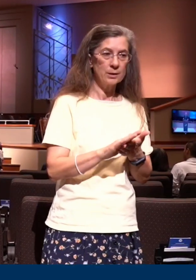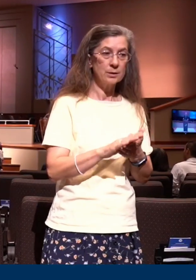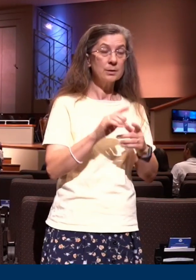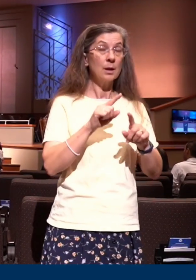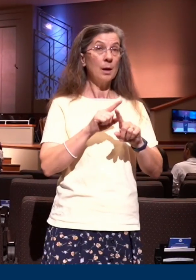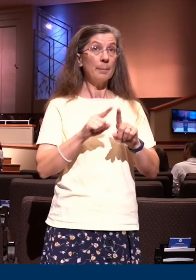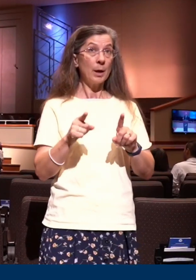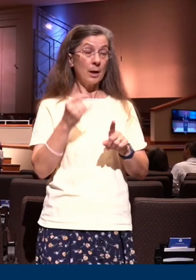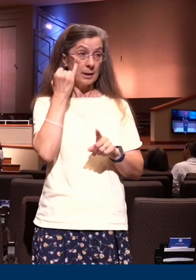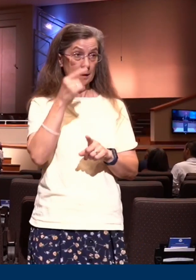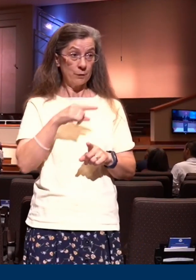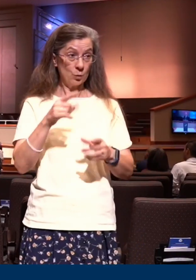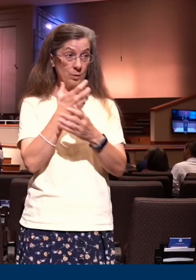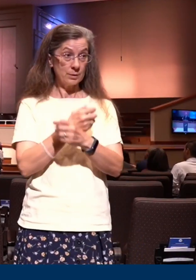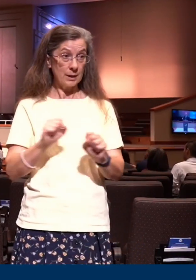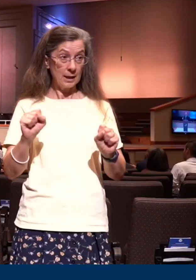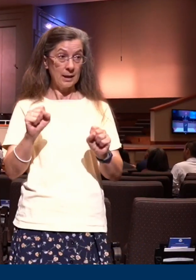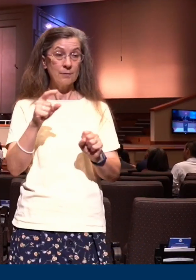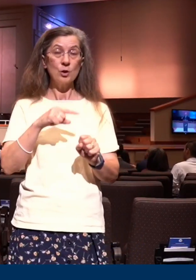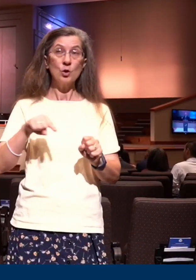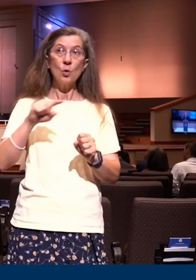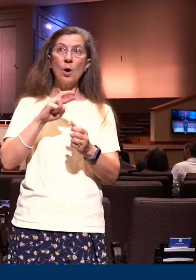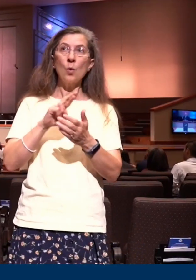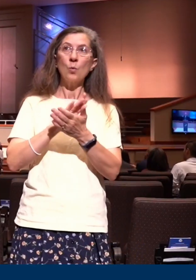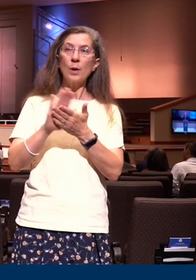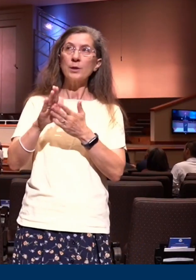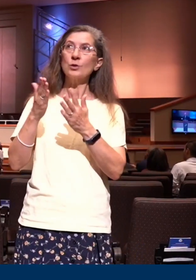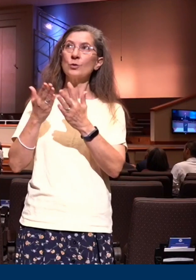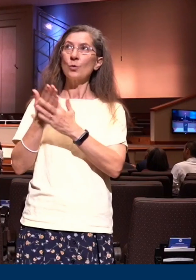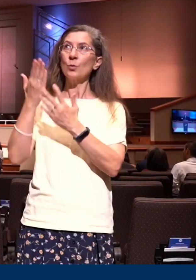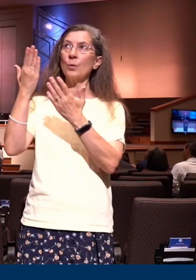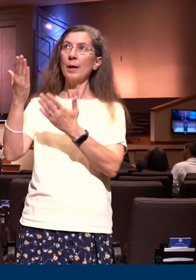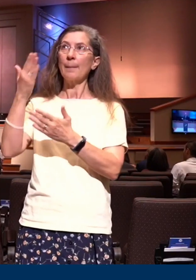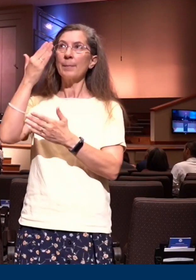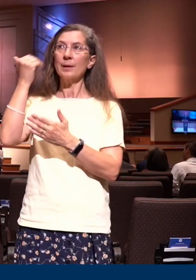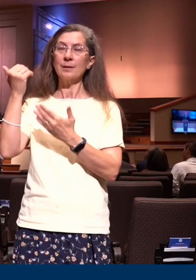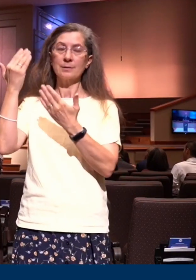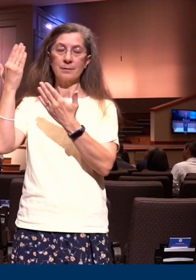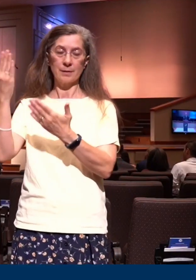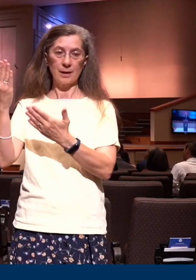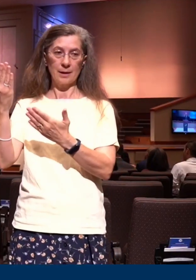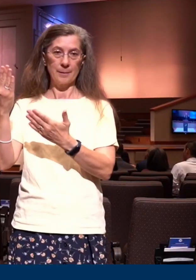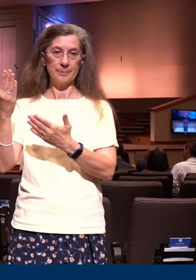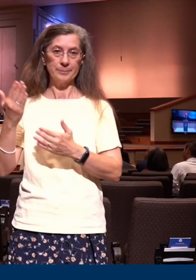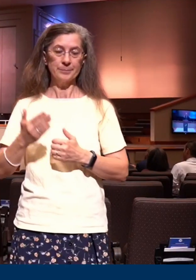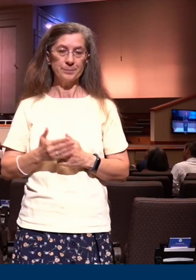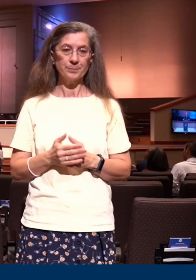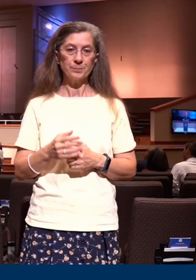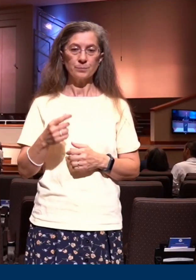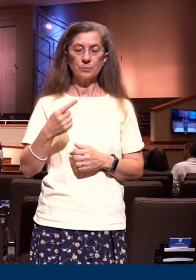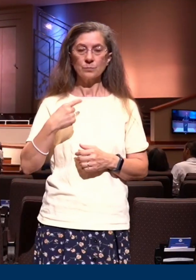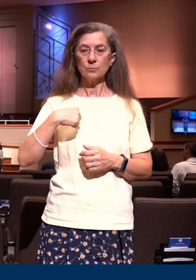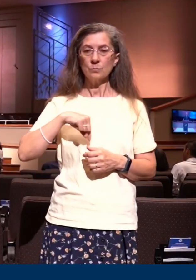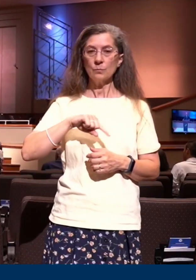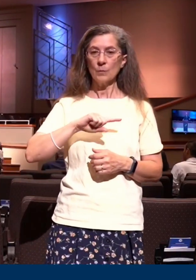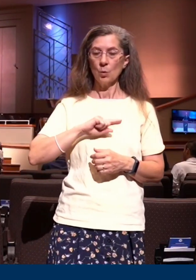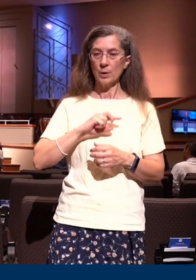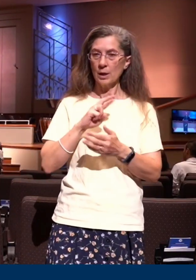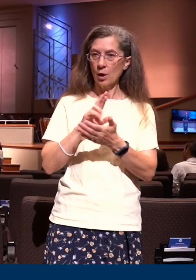in Him through Him because of Him the only reason we have standing before God is because of the